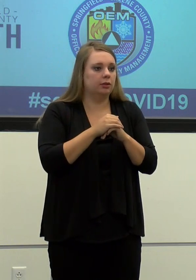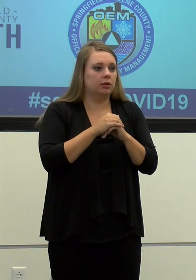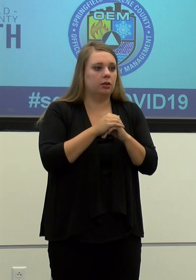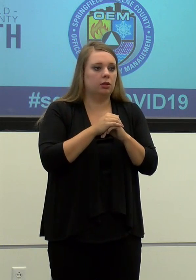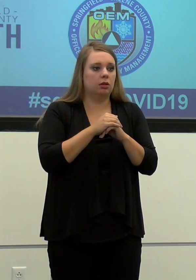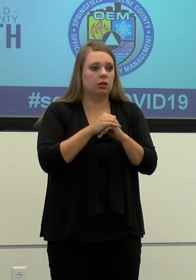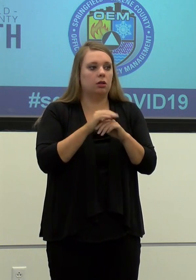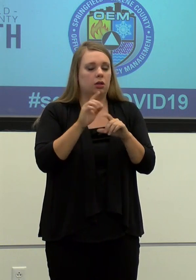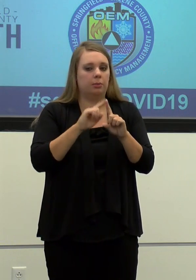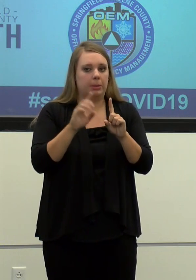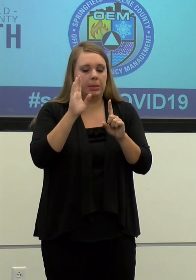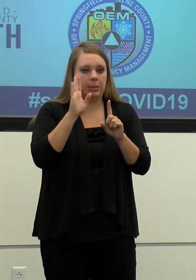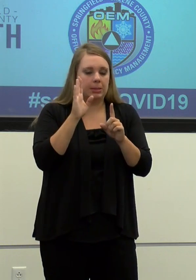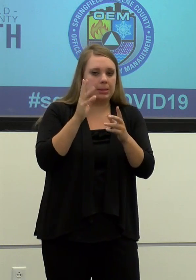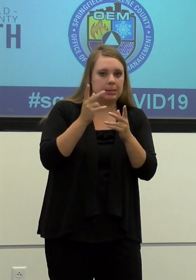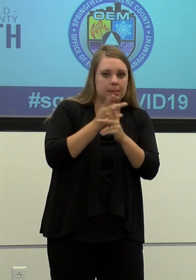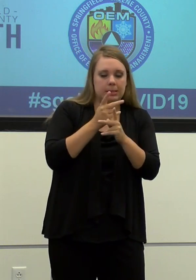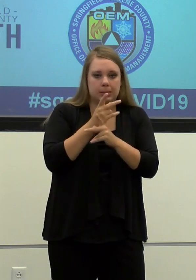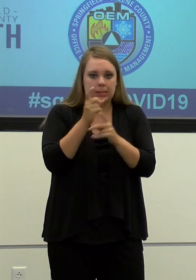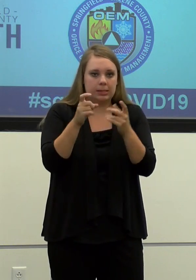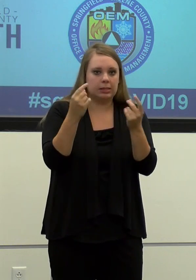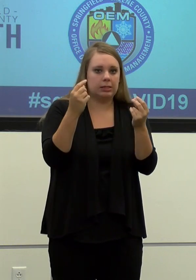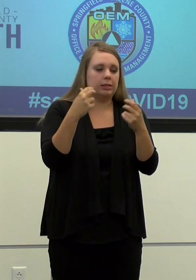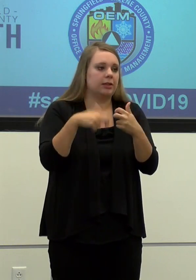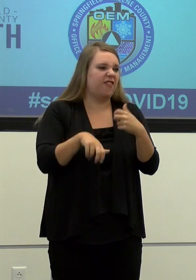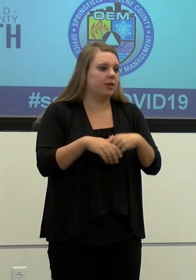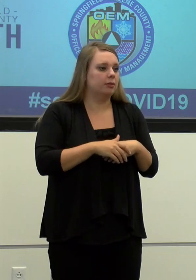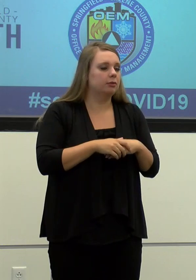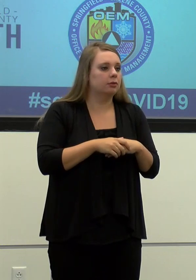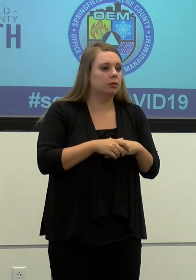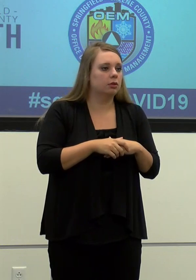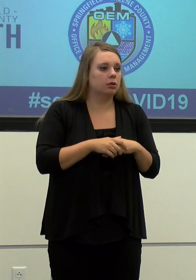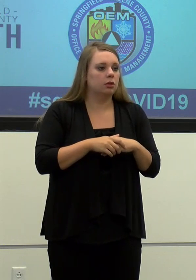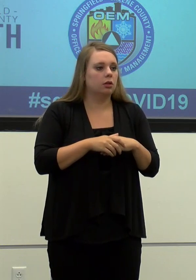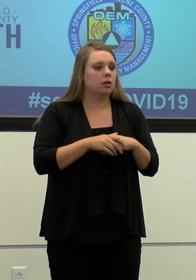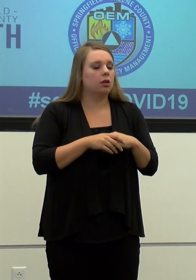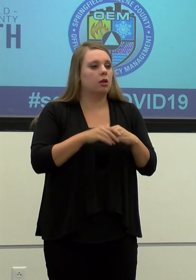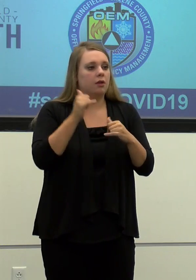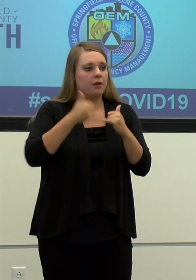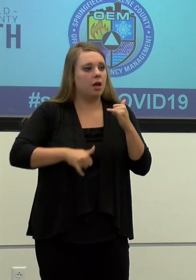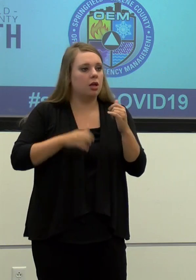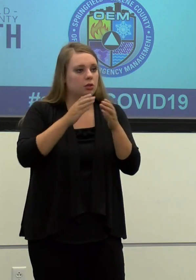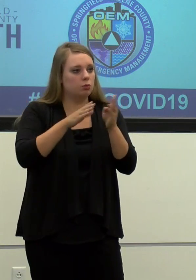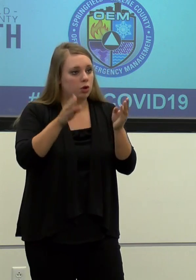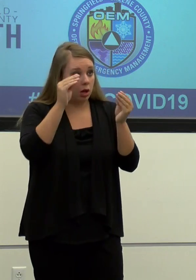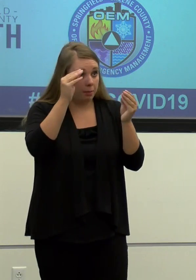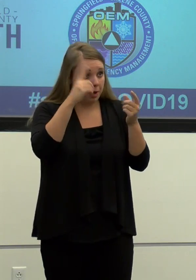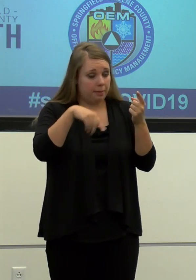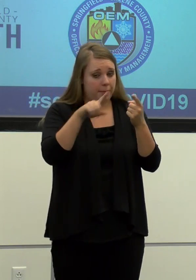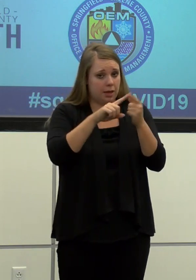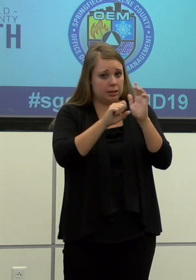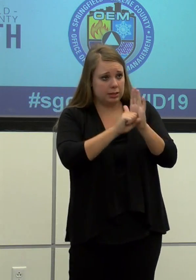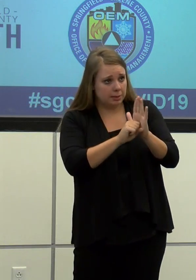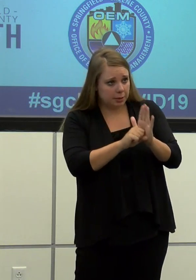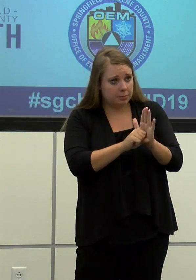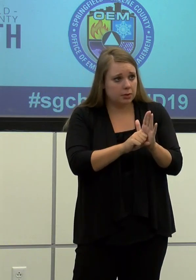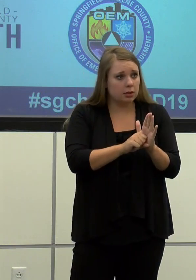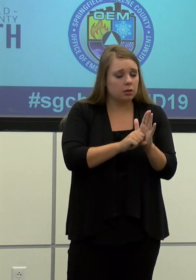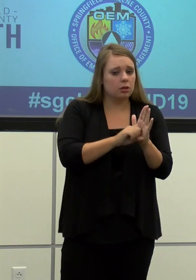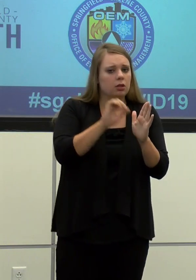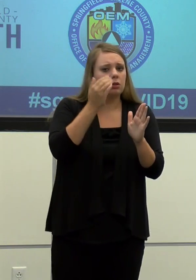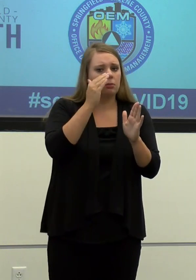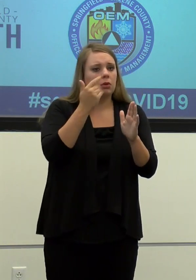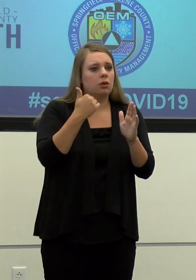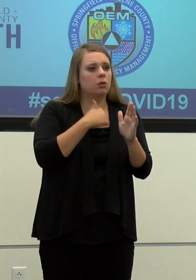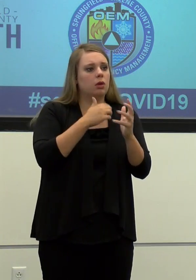it's going to be a moving target for sure. And finally, uh, just some general, uh, information about the symptoms and things of that sort. It seems